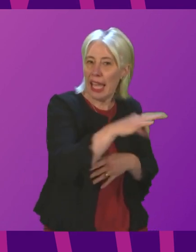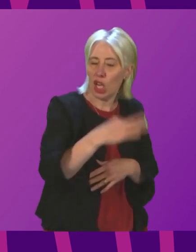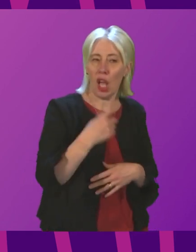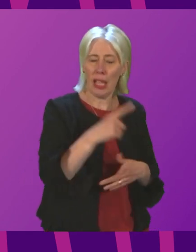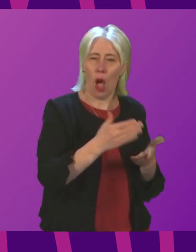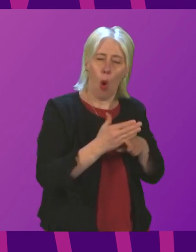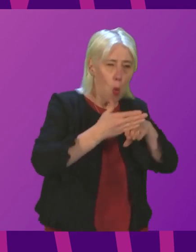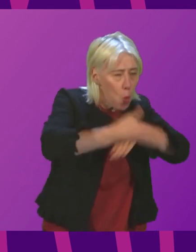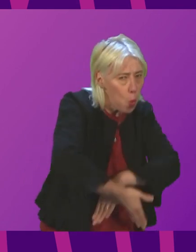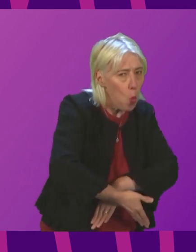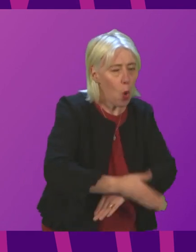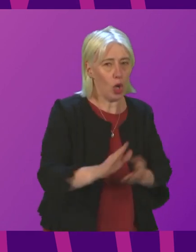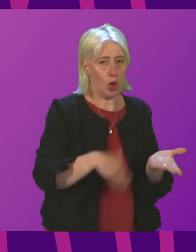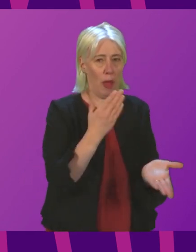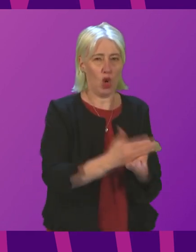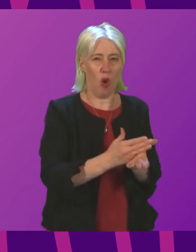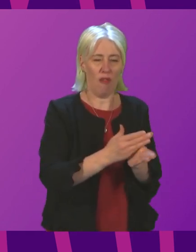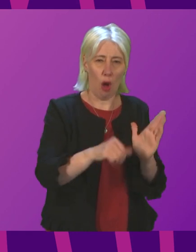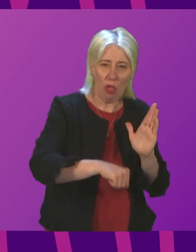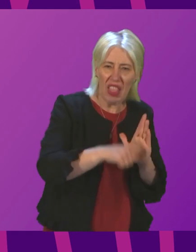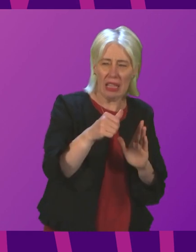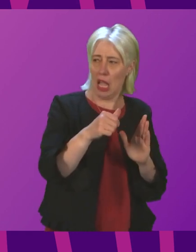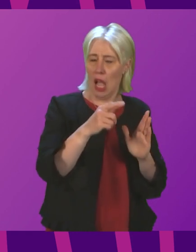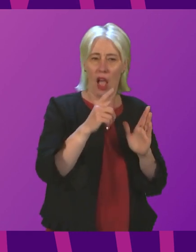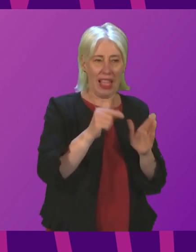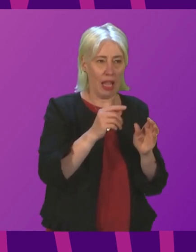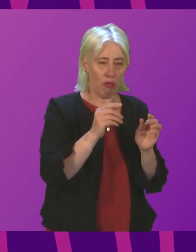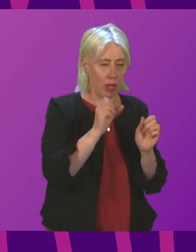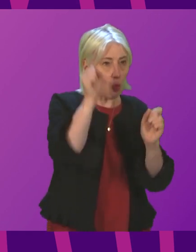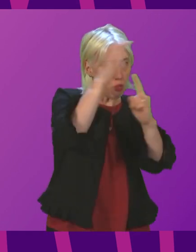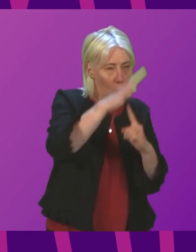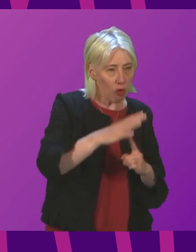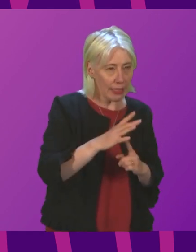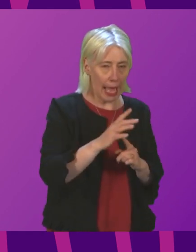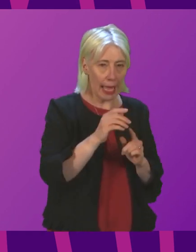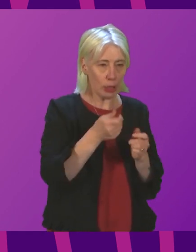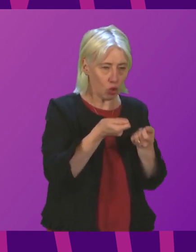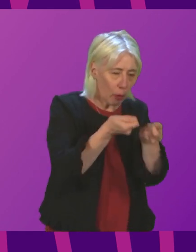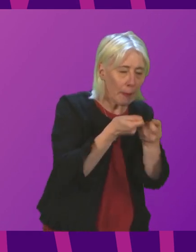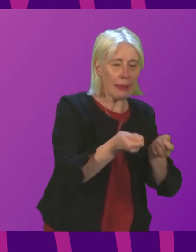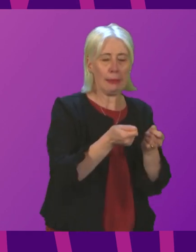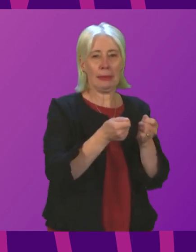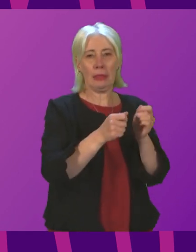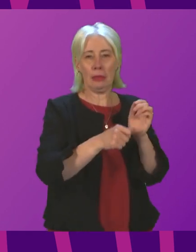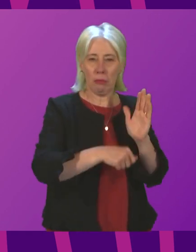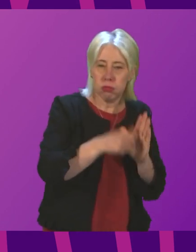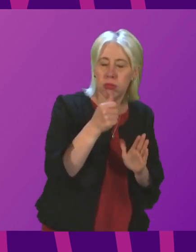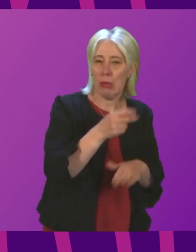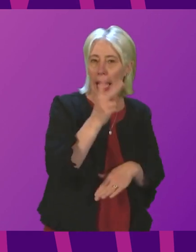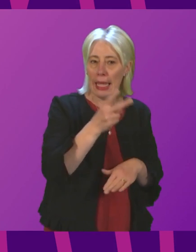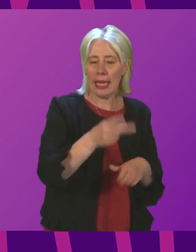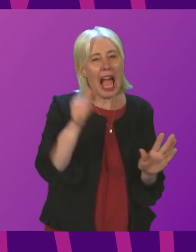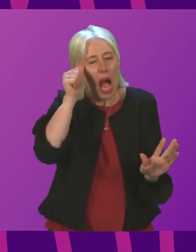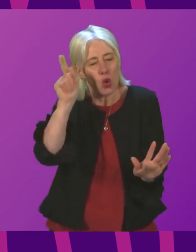extremely hard in terms of their theatre allocation space to ensure that they can reprioritise those procedures and those treatments as quickly as possible. I know